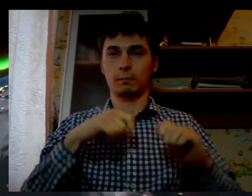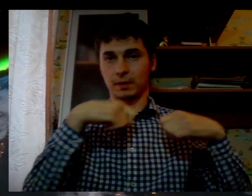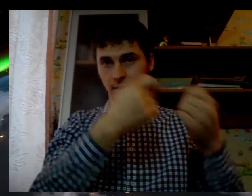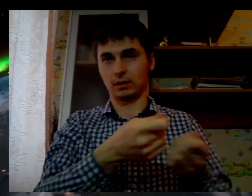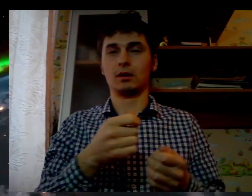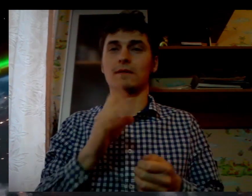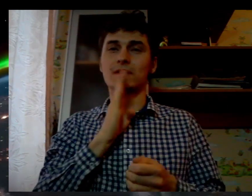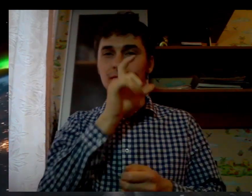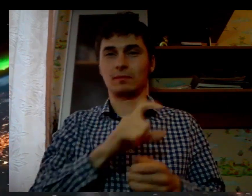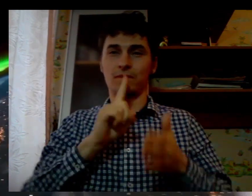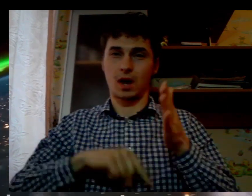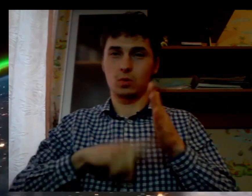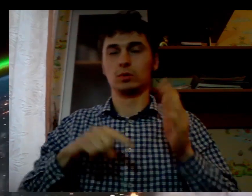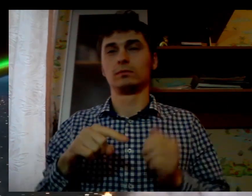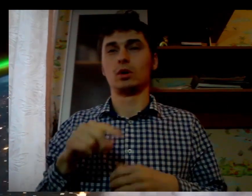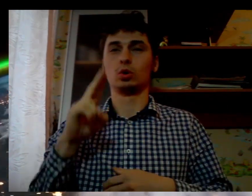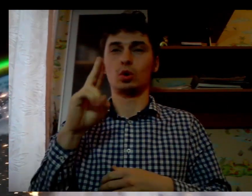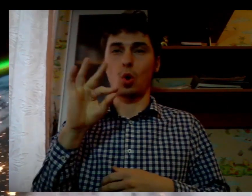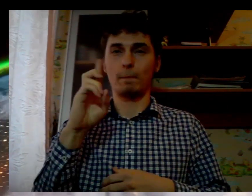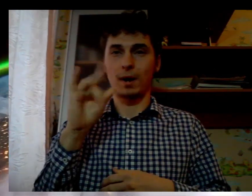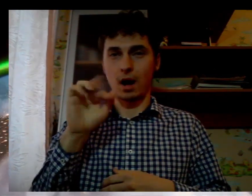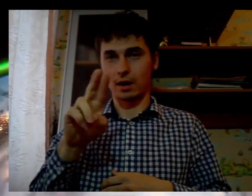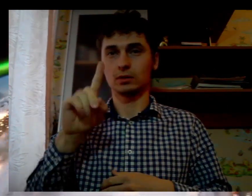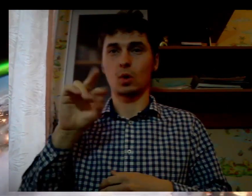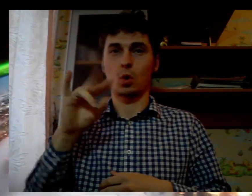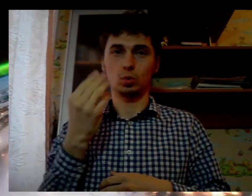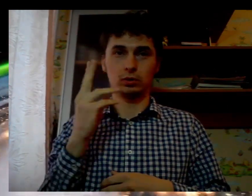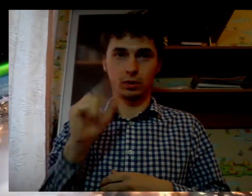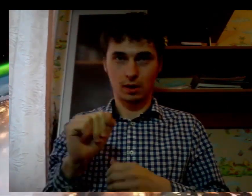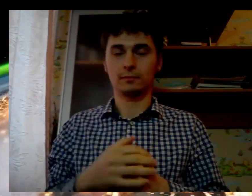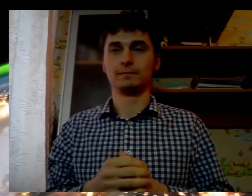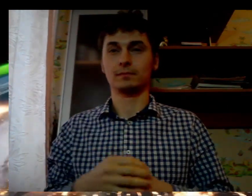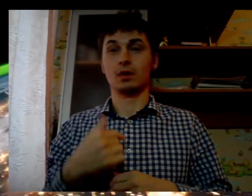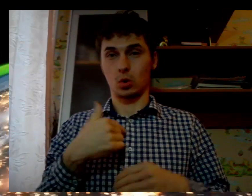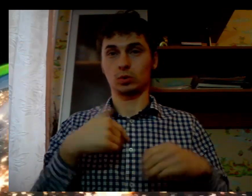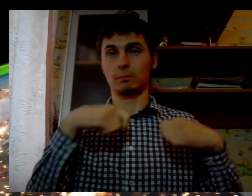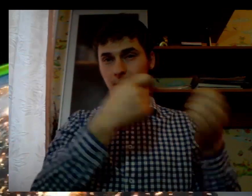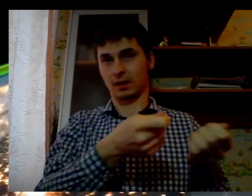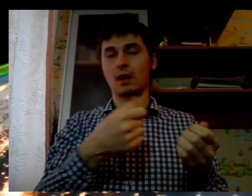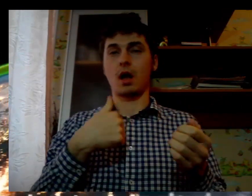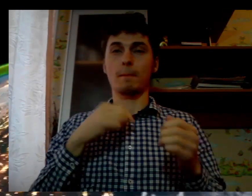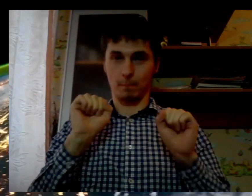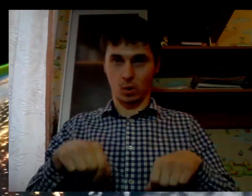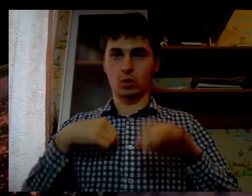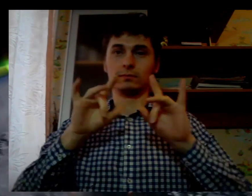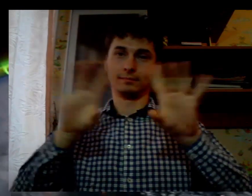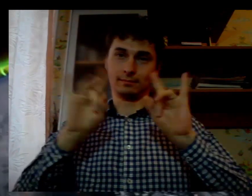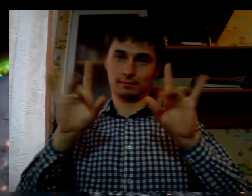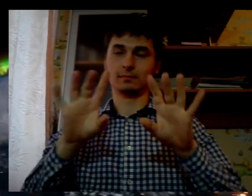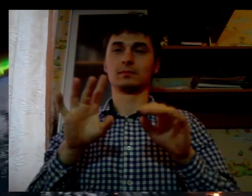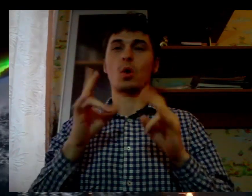I Realizing this goal will require an entrepreneurial spirit a new generation of scientists